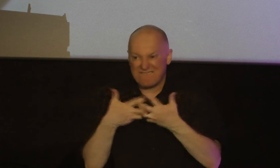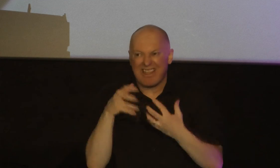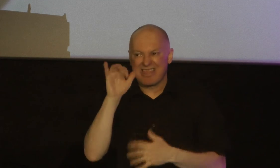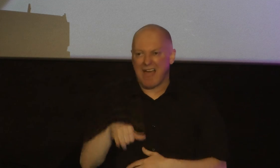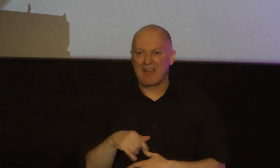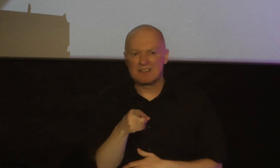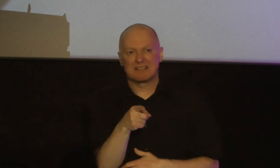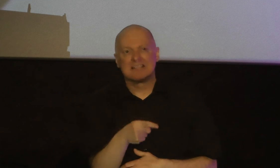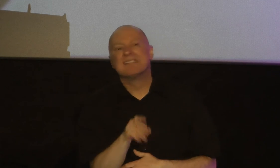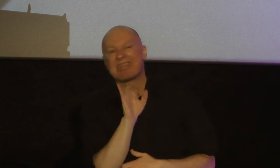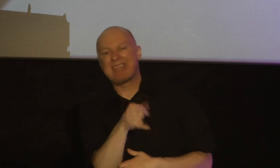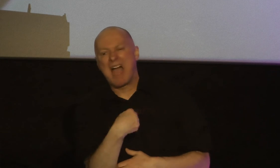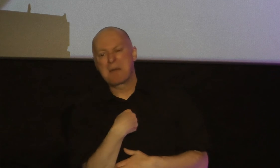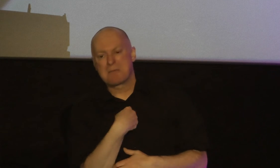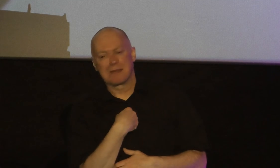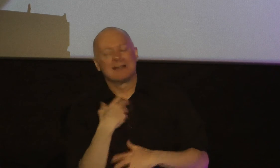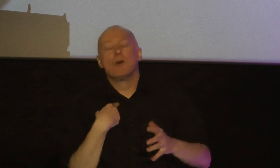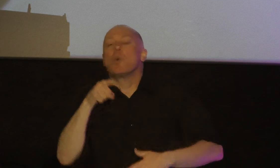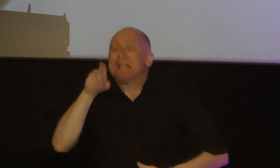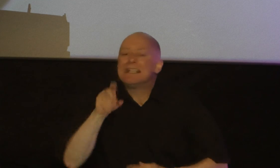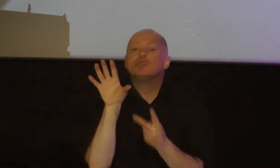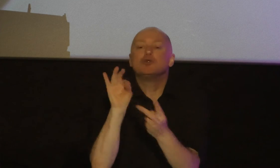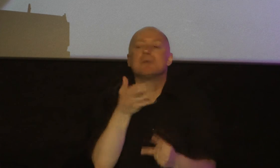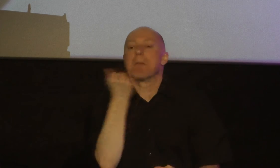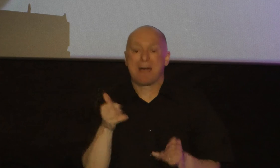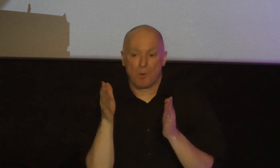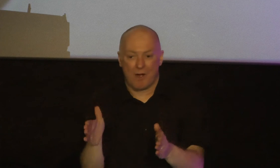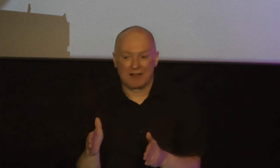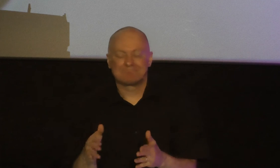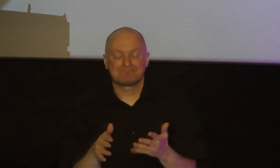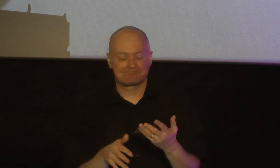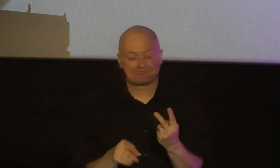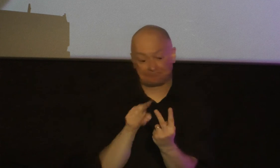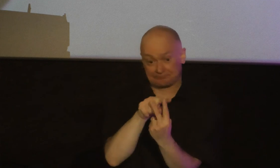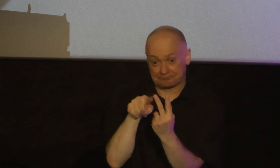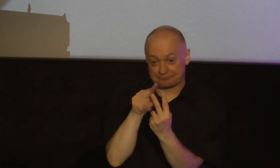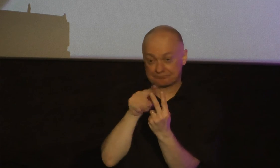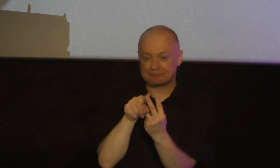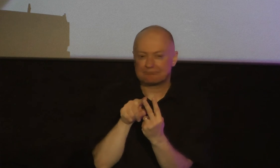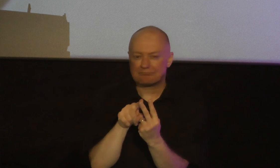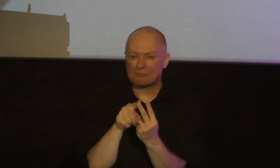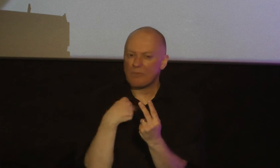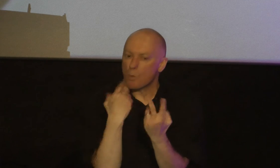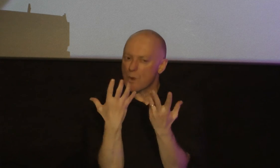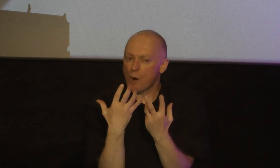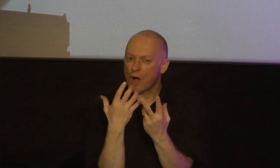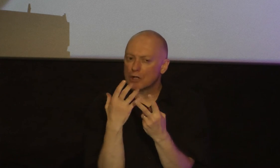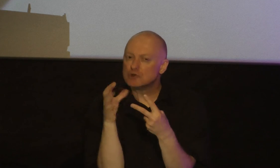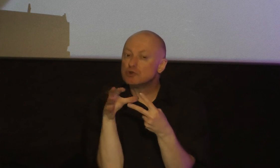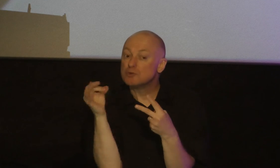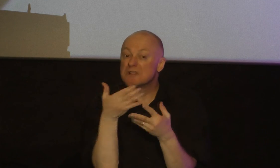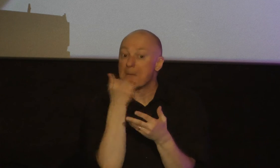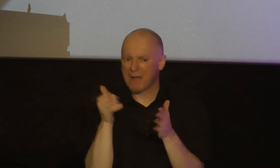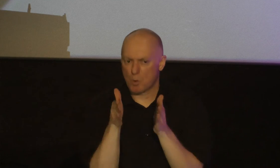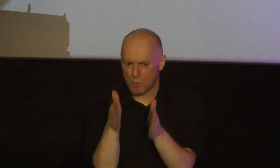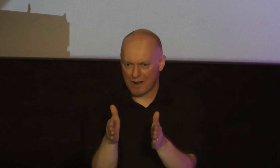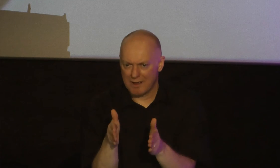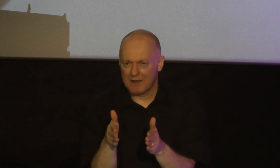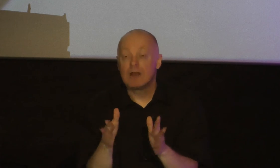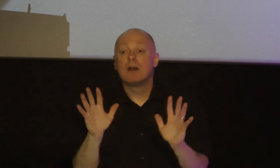we want to choose a better way this morning together we want to choose a better way write this down today